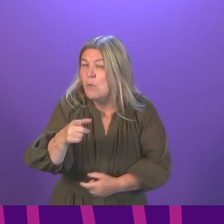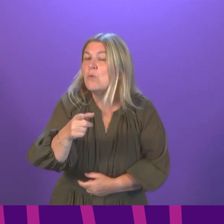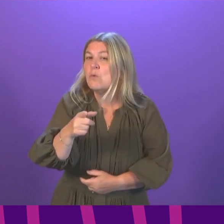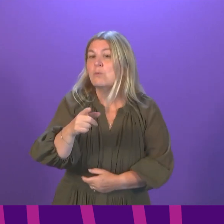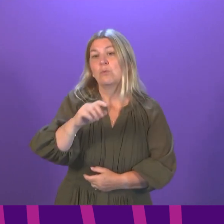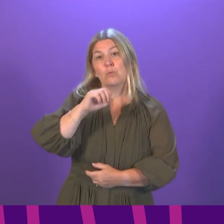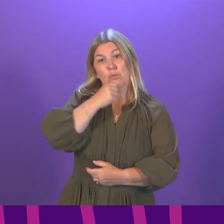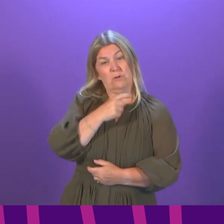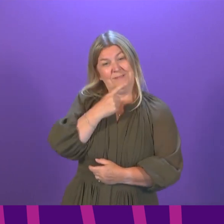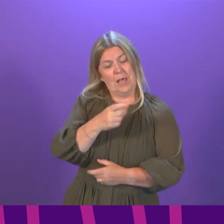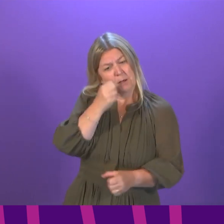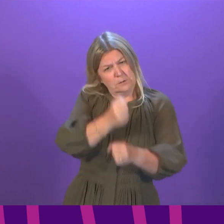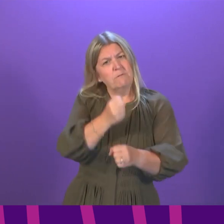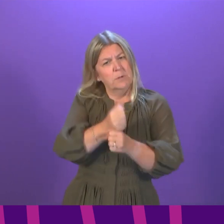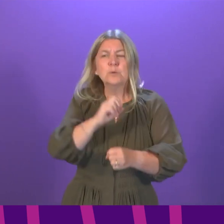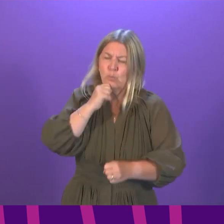up and lead her Government's response this afternoon?